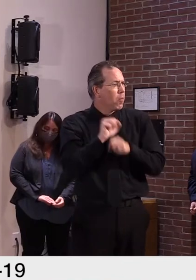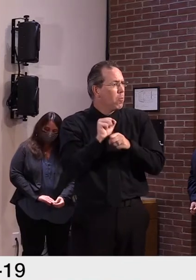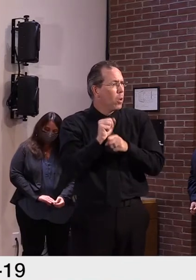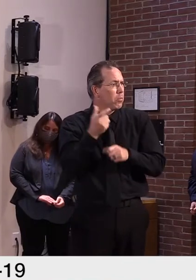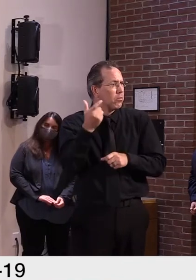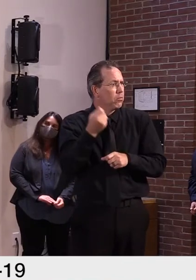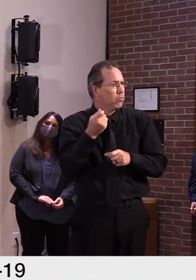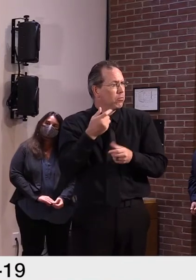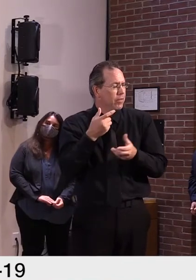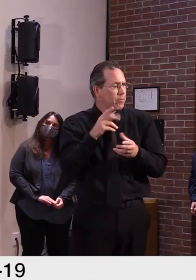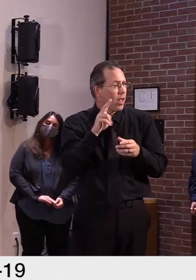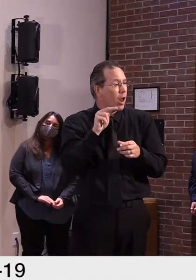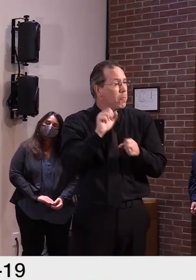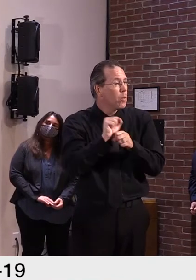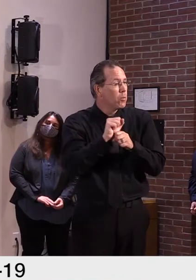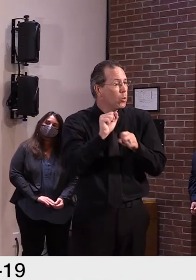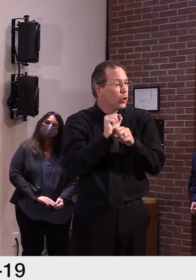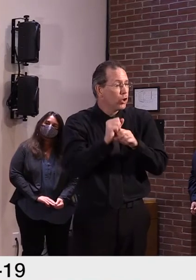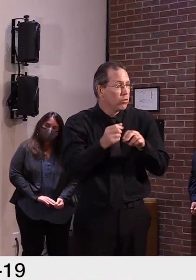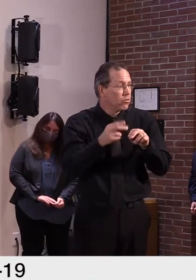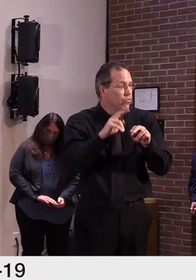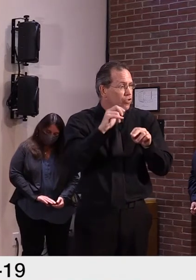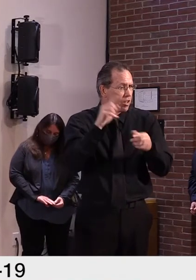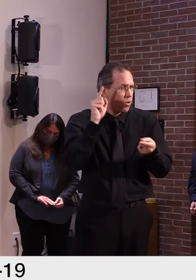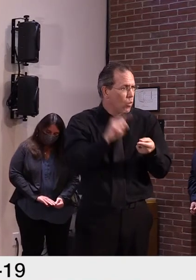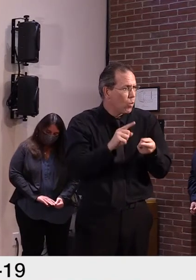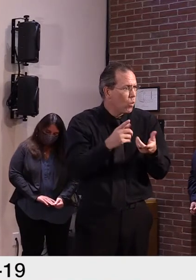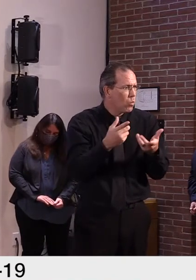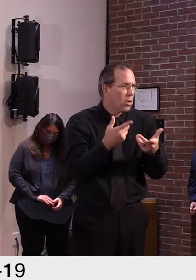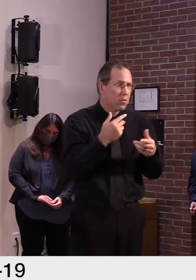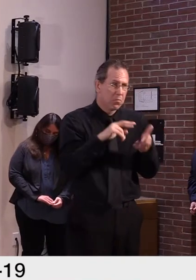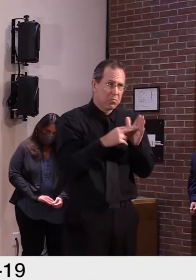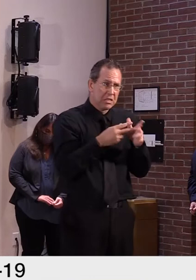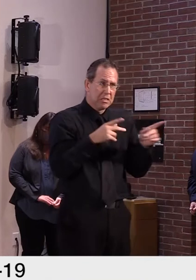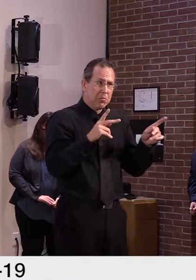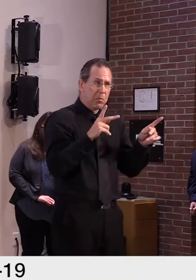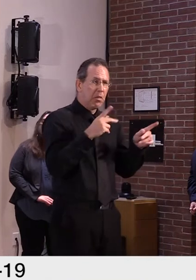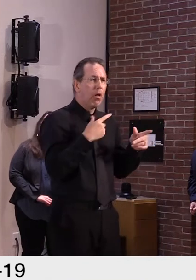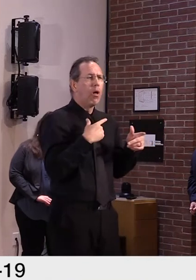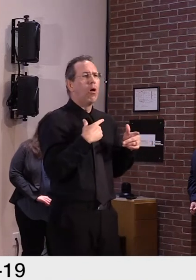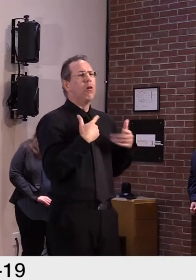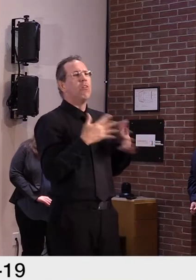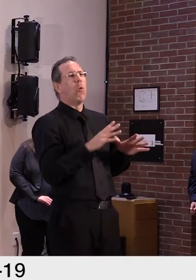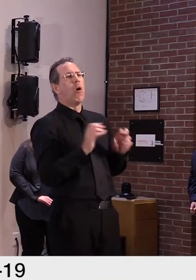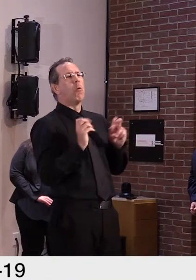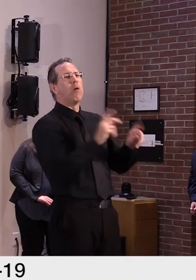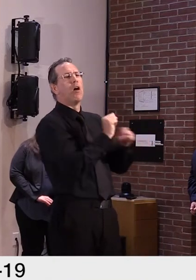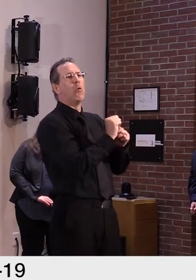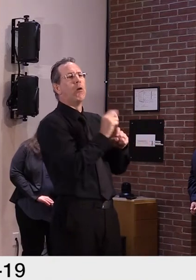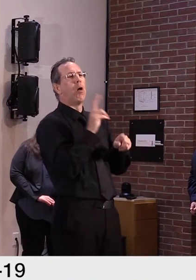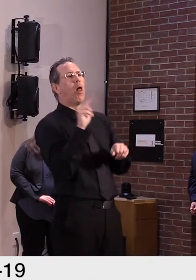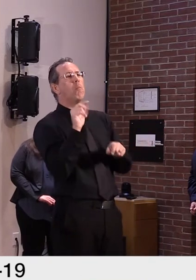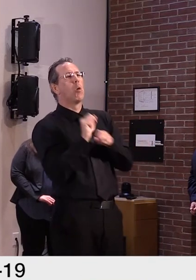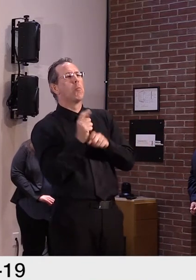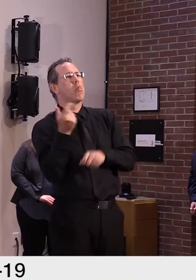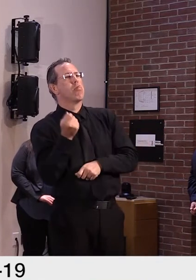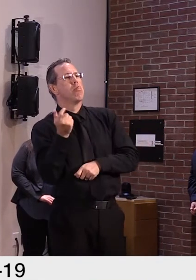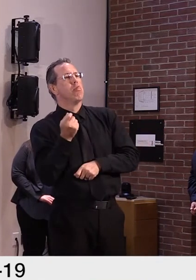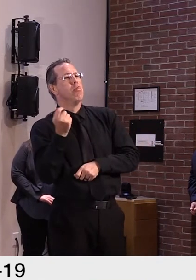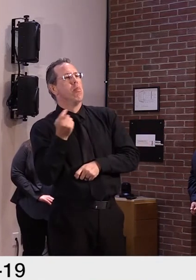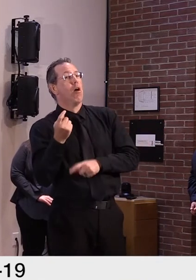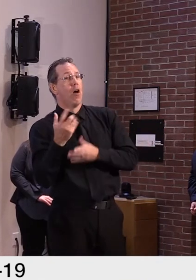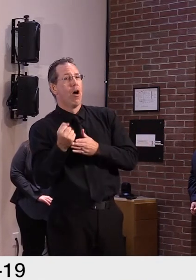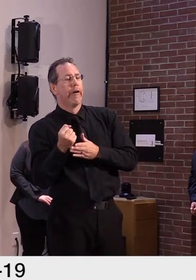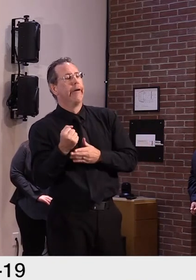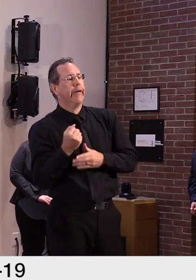First of all, Joe, think the, I feel, we feel, the formula is skewed in some respects and doesn't